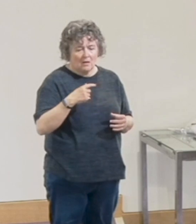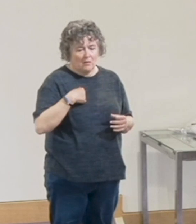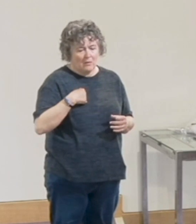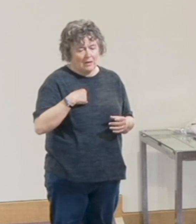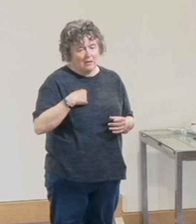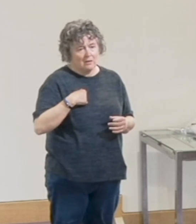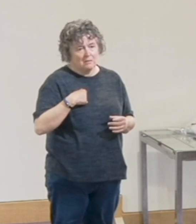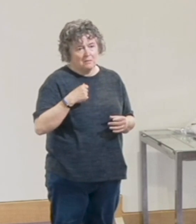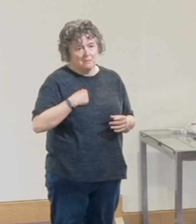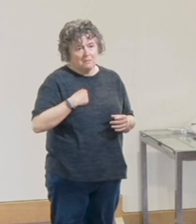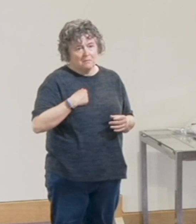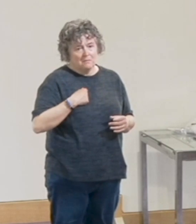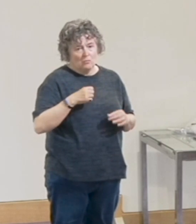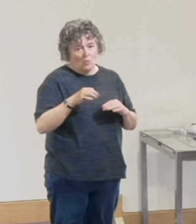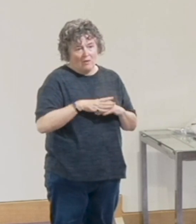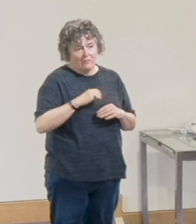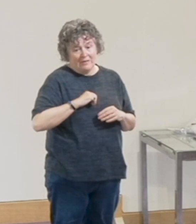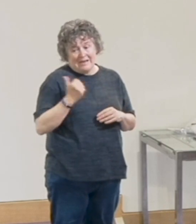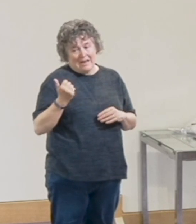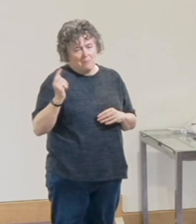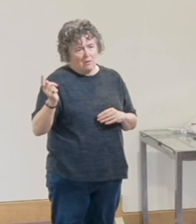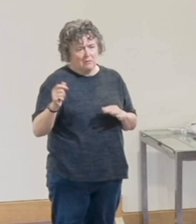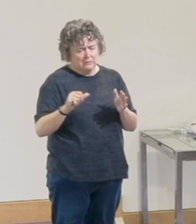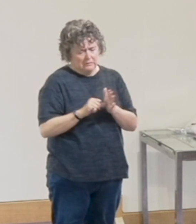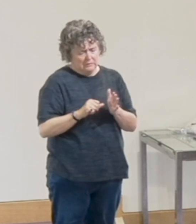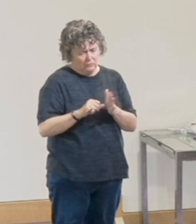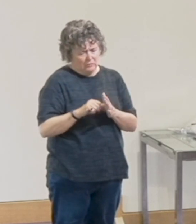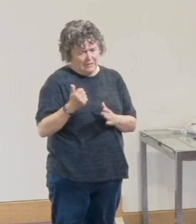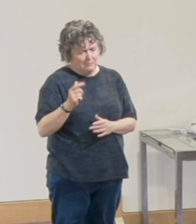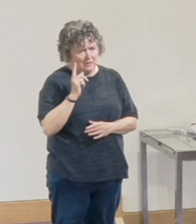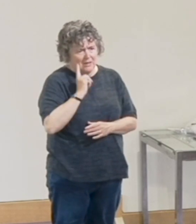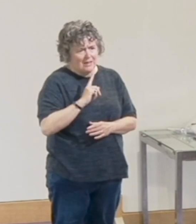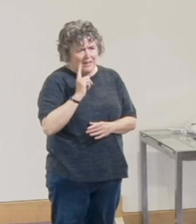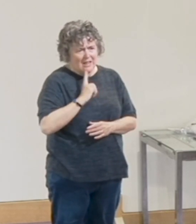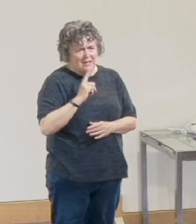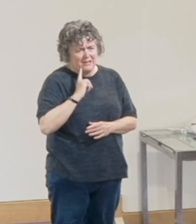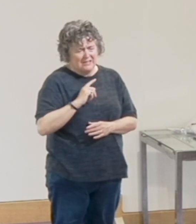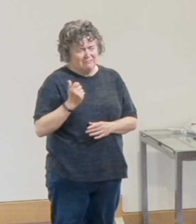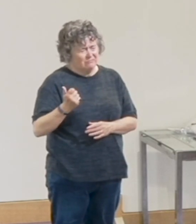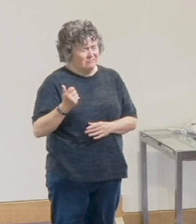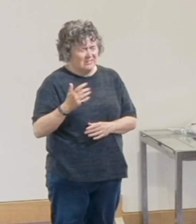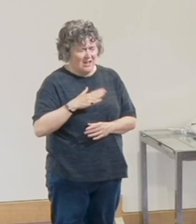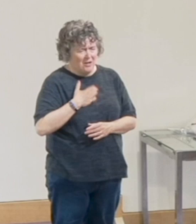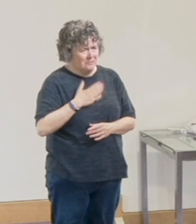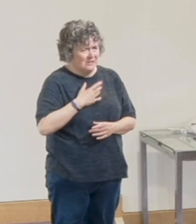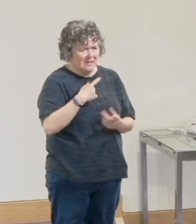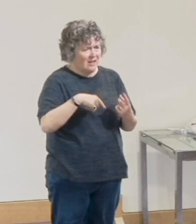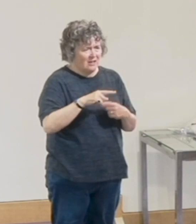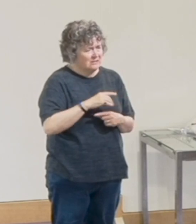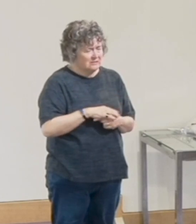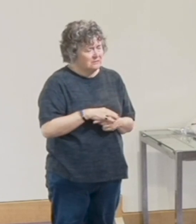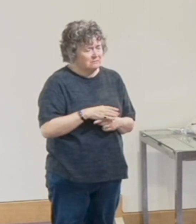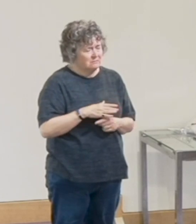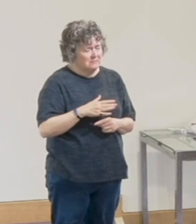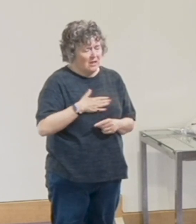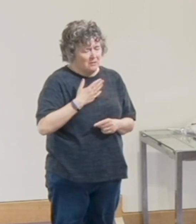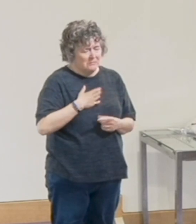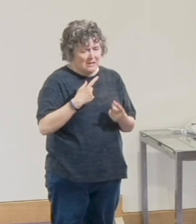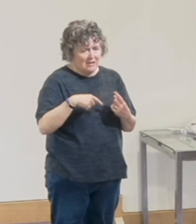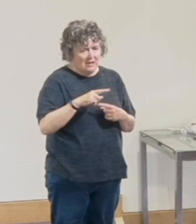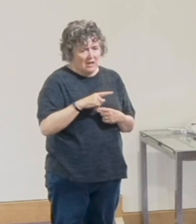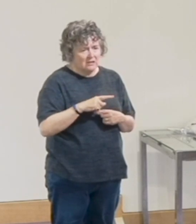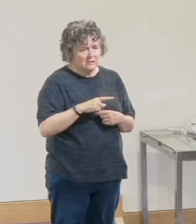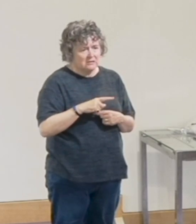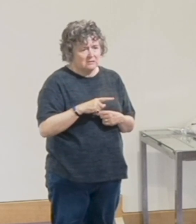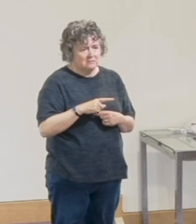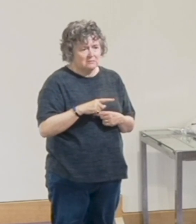who was very, very difficult. She made our lives as a family a bit of a misery. I won't go into